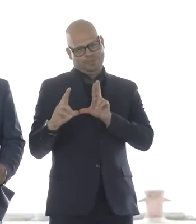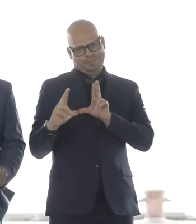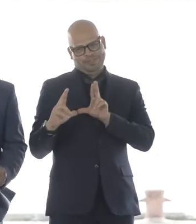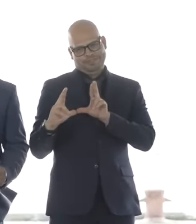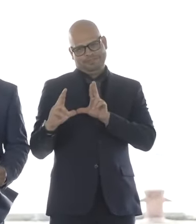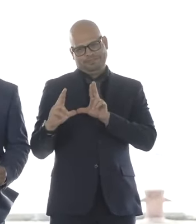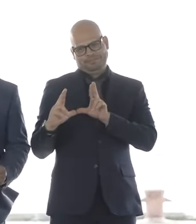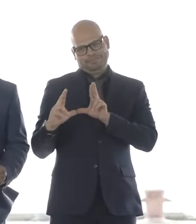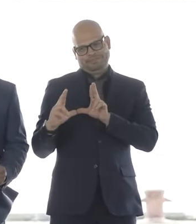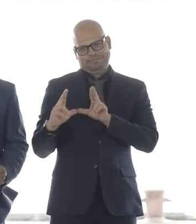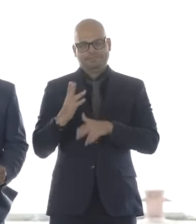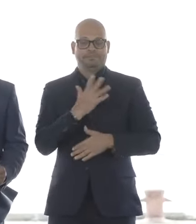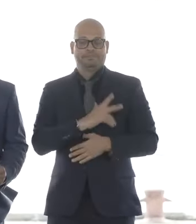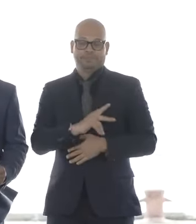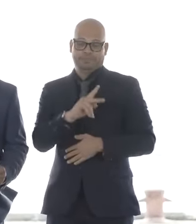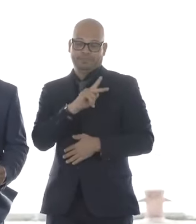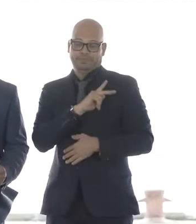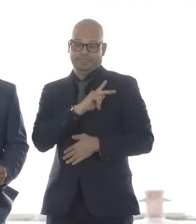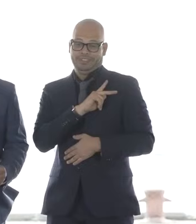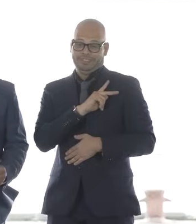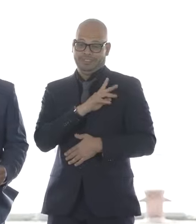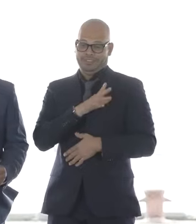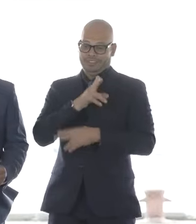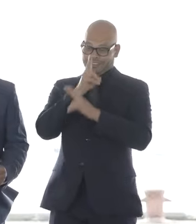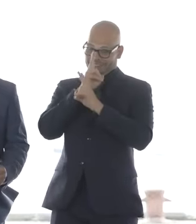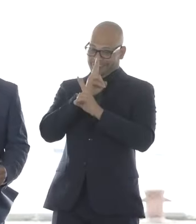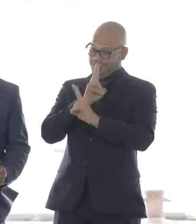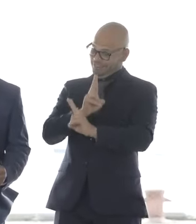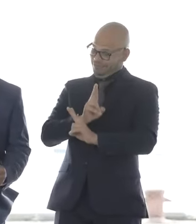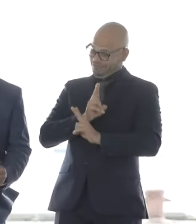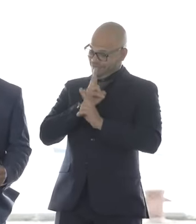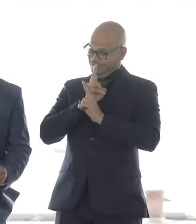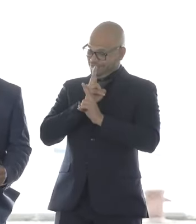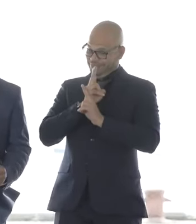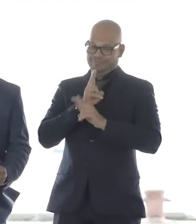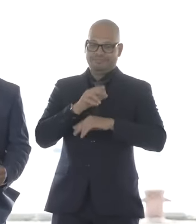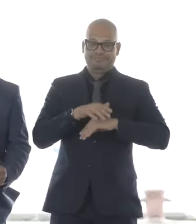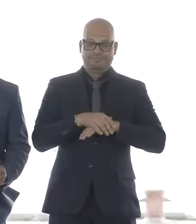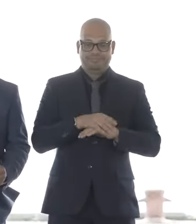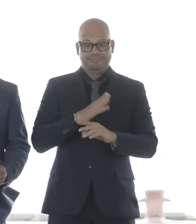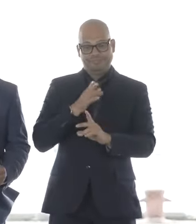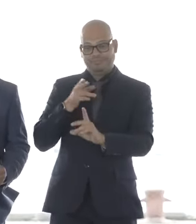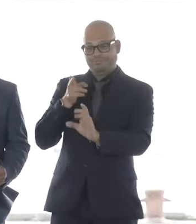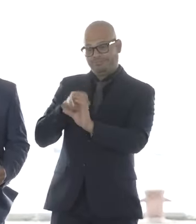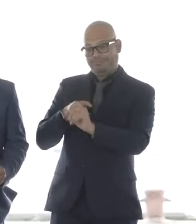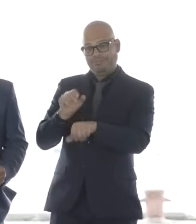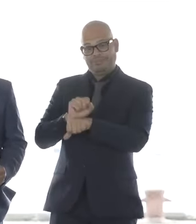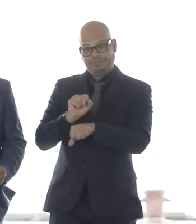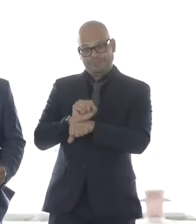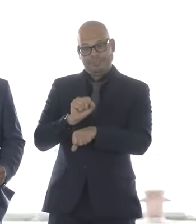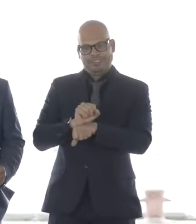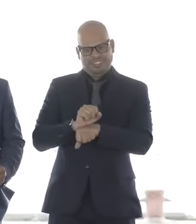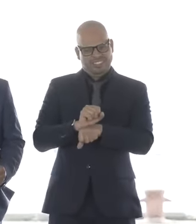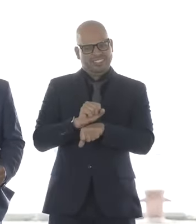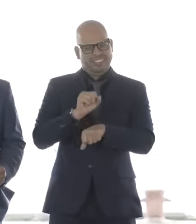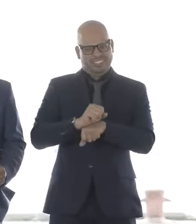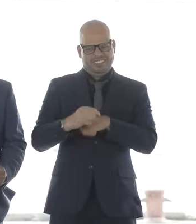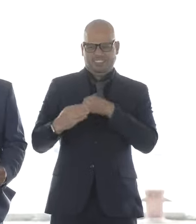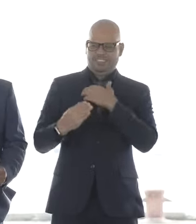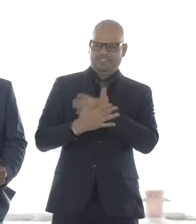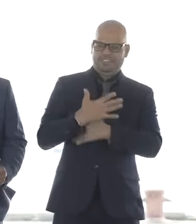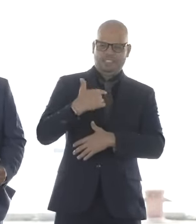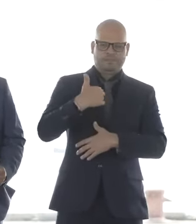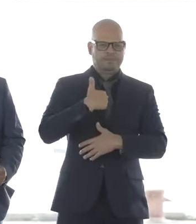to work on jobs under pre-LA. And I'll tell you one thing. Those jobs led to a career that changed my family's